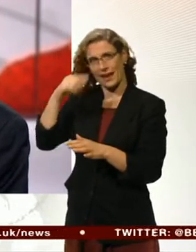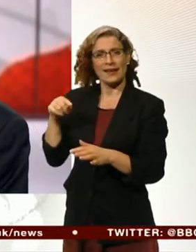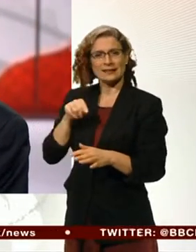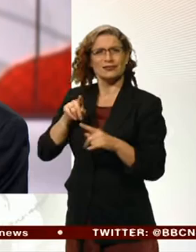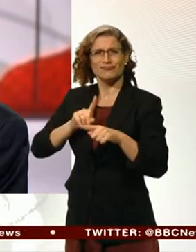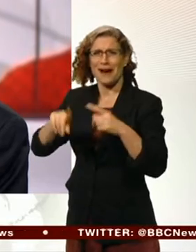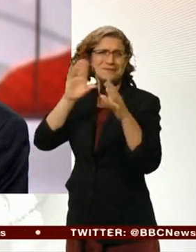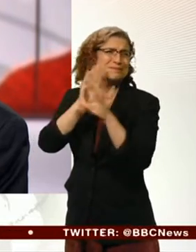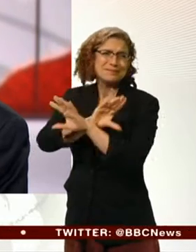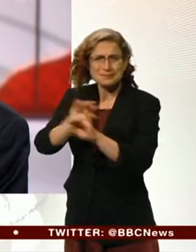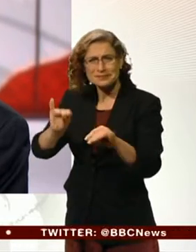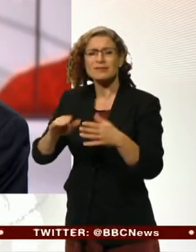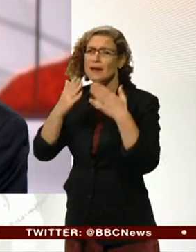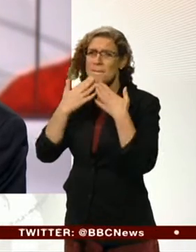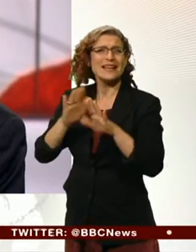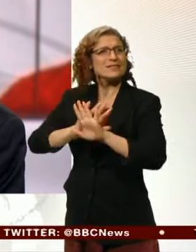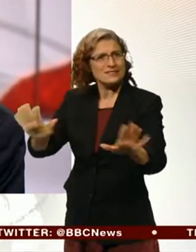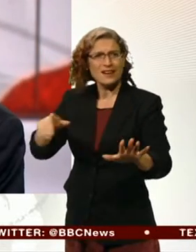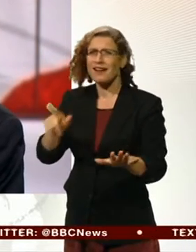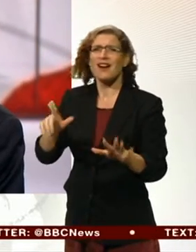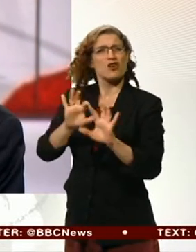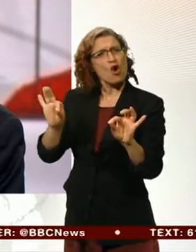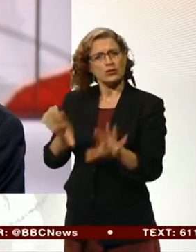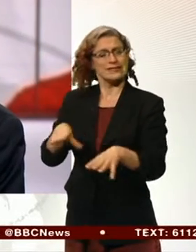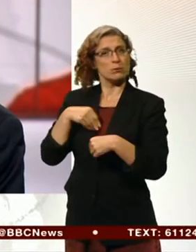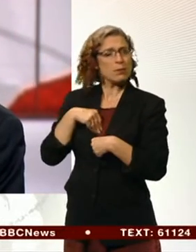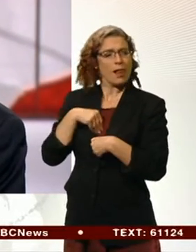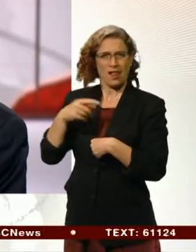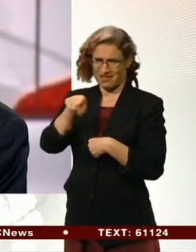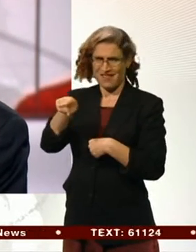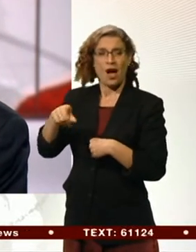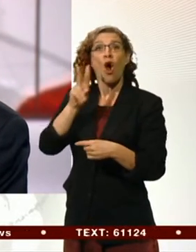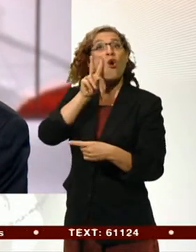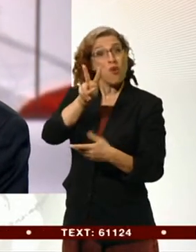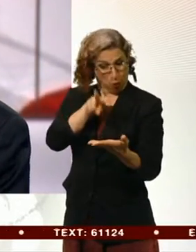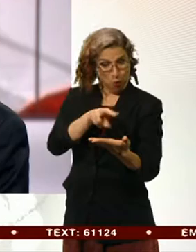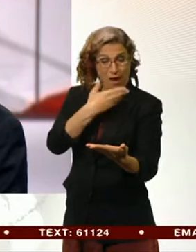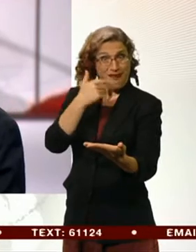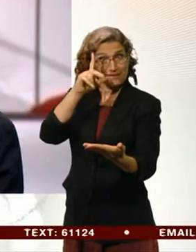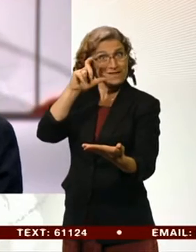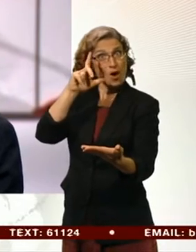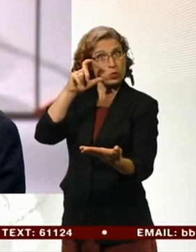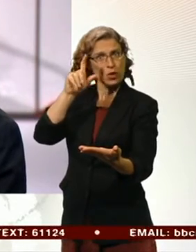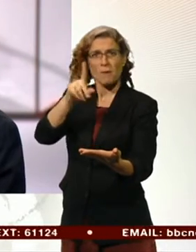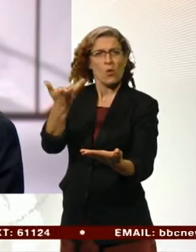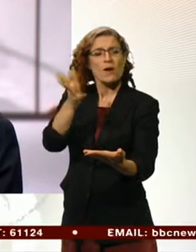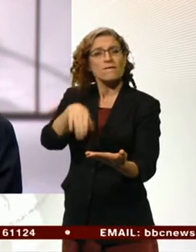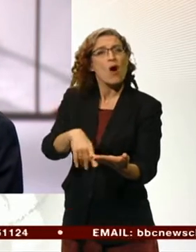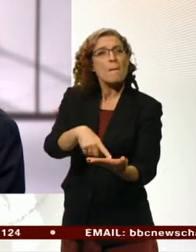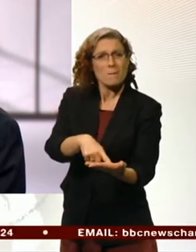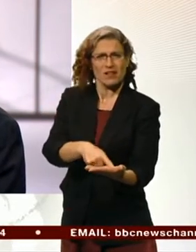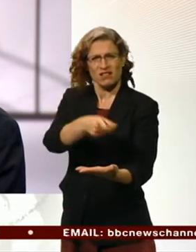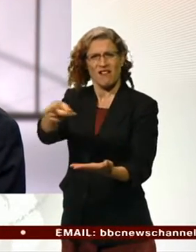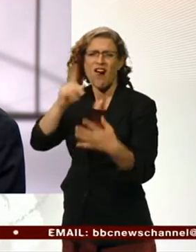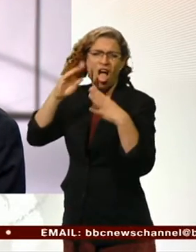these magazines what they call the unacceptable circumstances behind what are often lovely images. And by doing that, they would hope